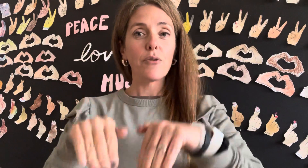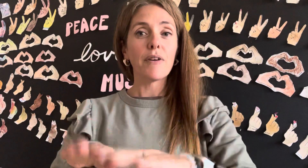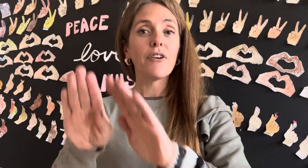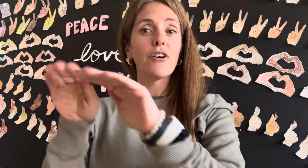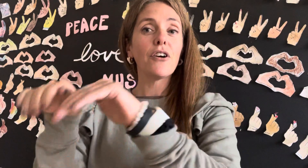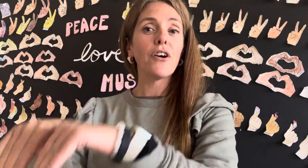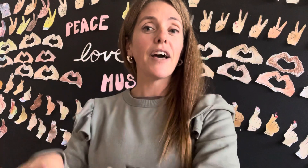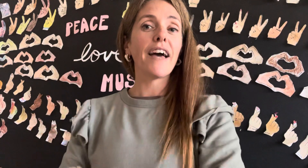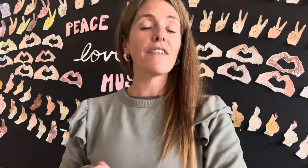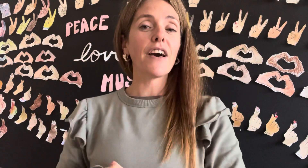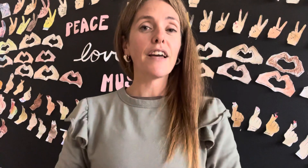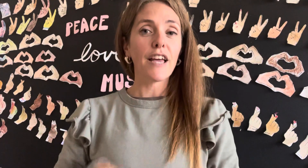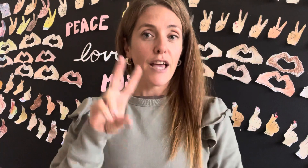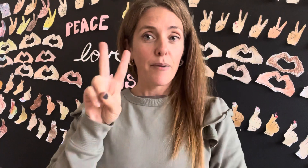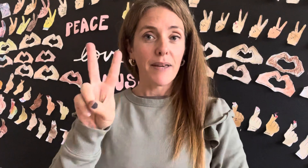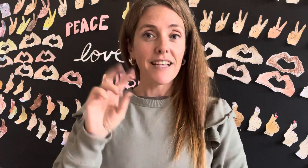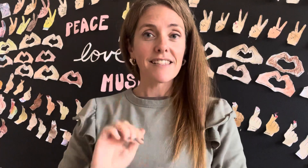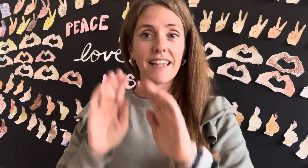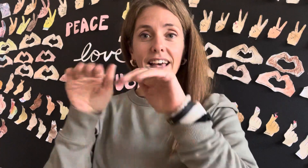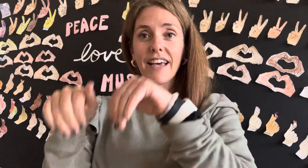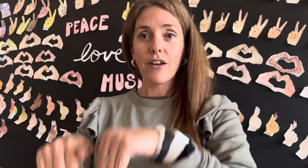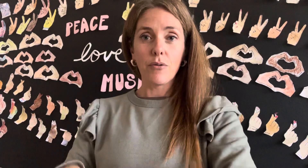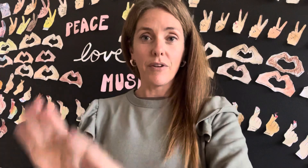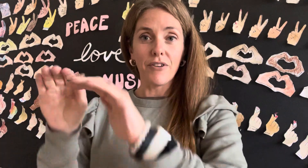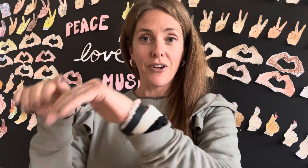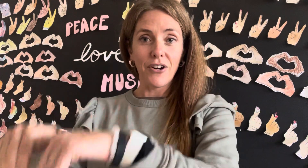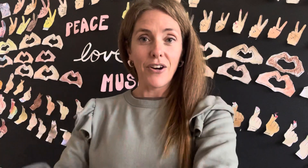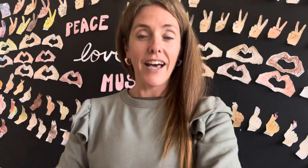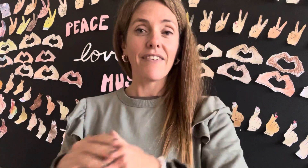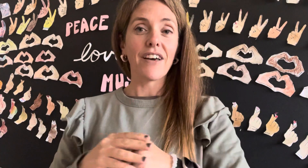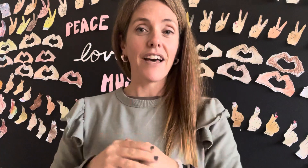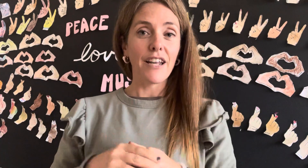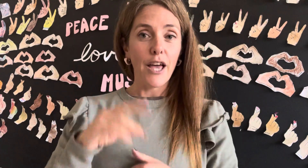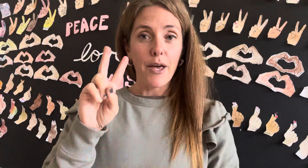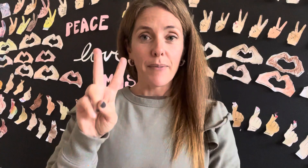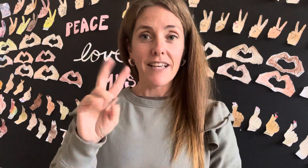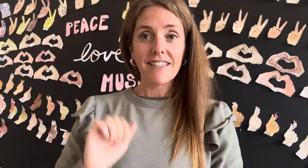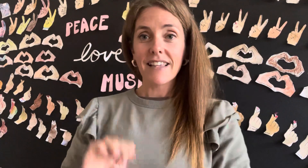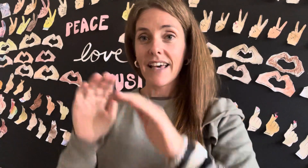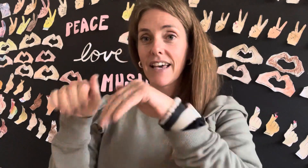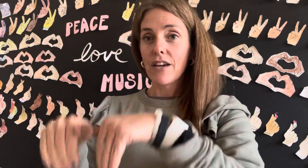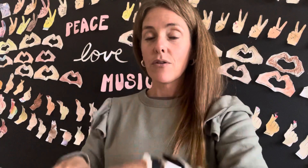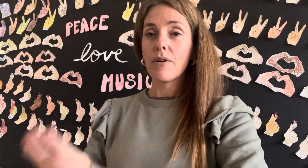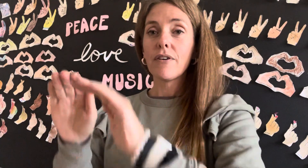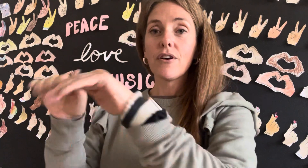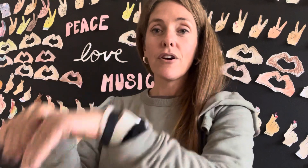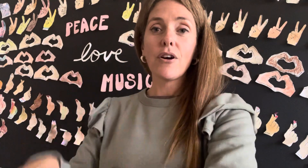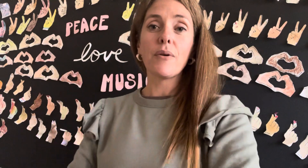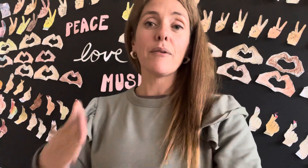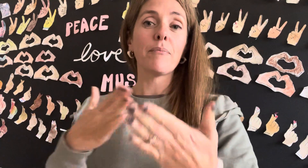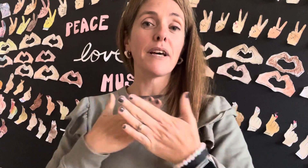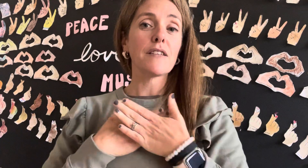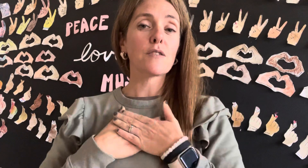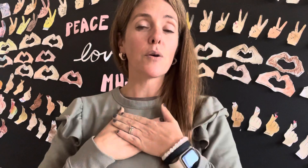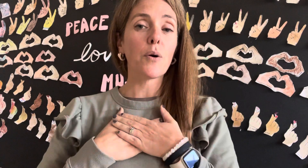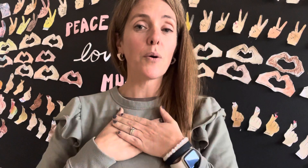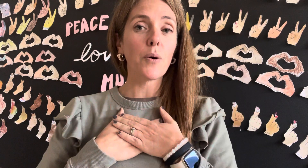river. I've got peace like a river. I've got peace like a river in my soul.